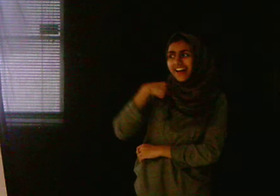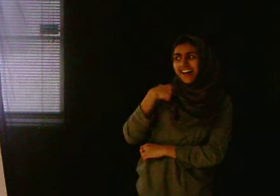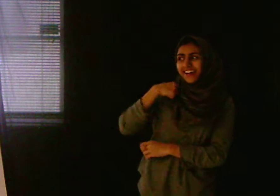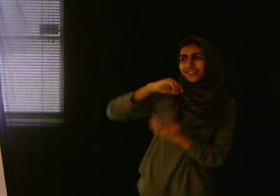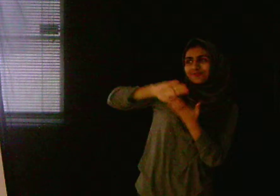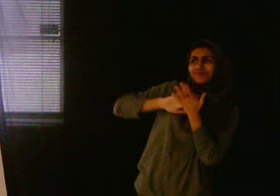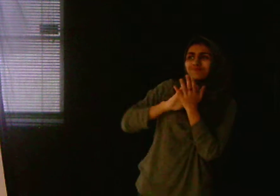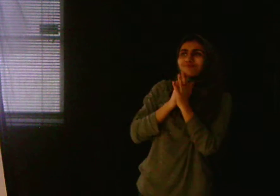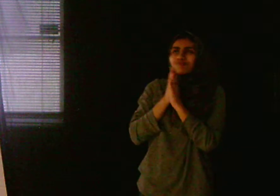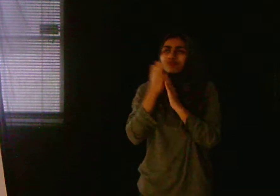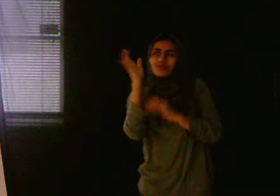a trout.